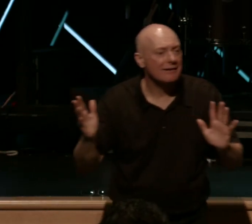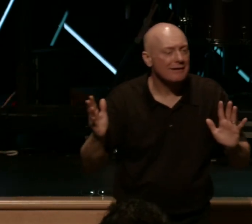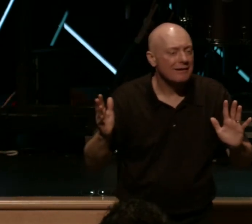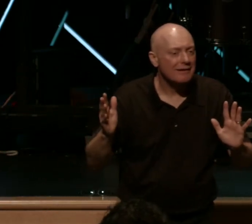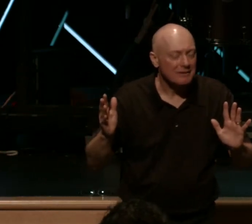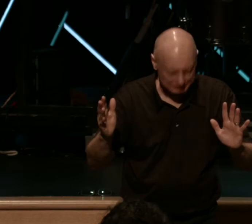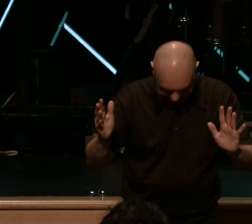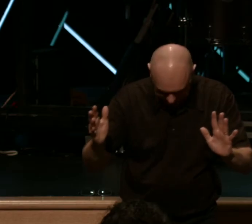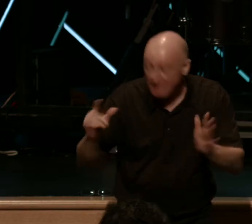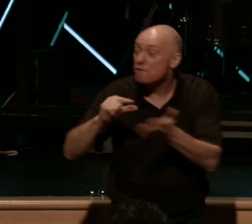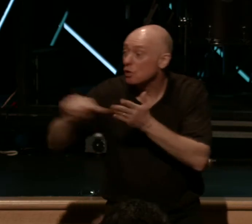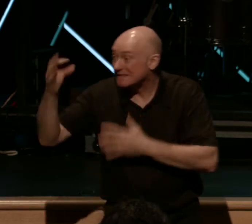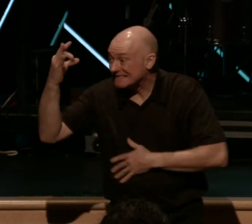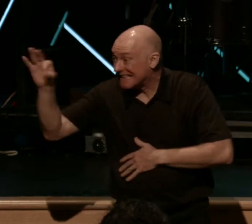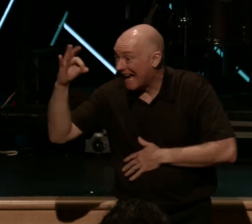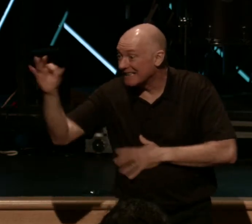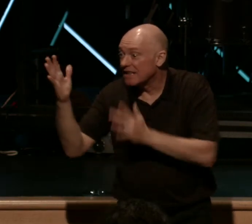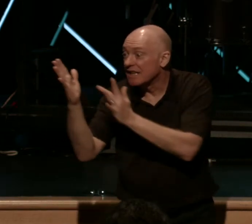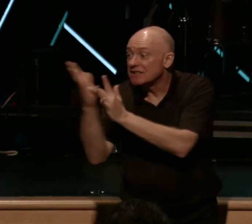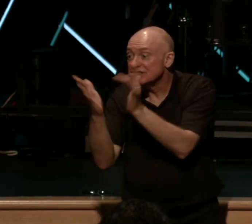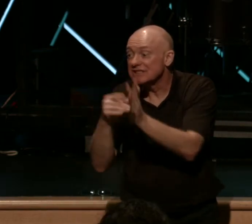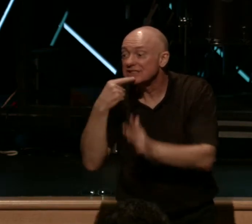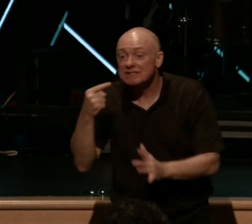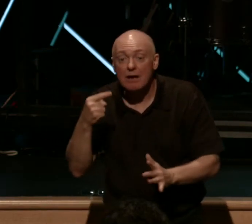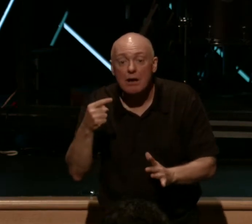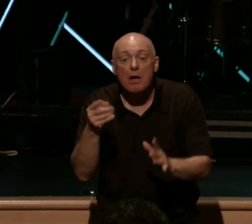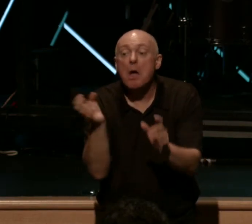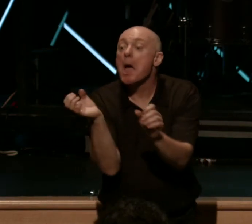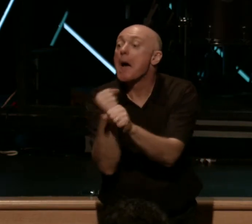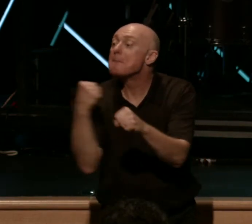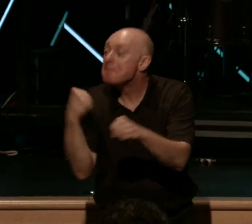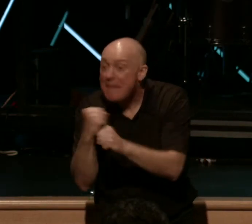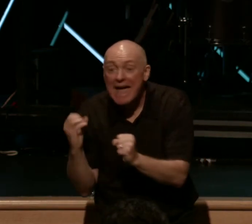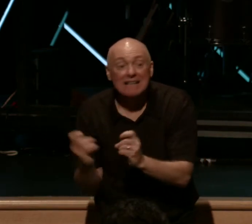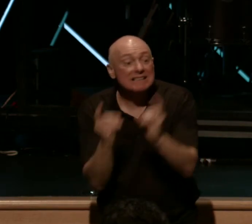Verse 19. Jesus says, Write this down. Make disciples of all nations.